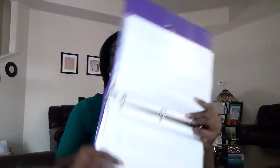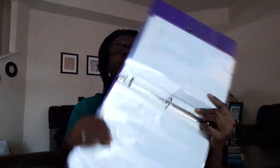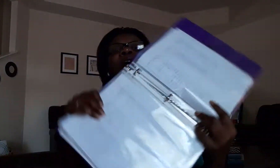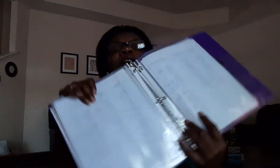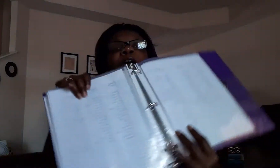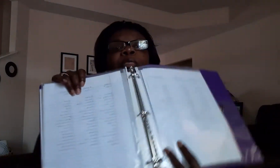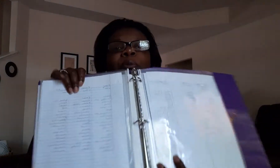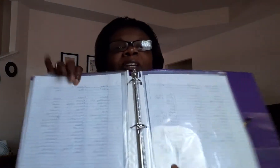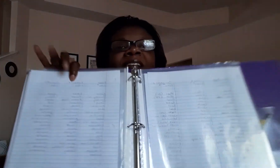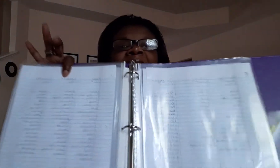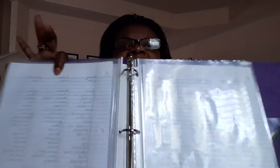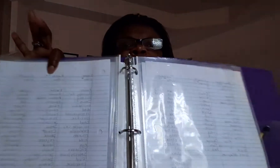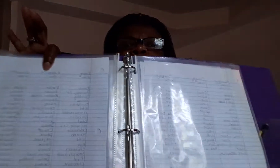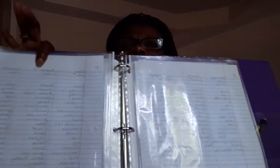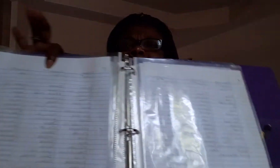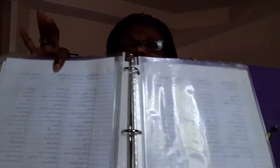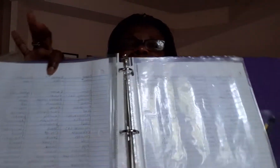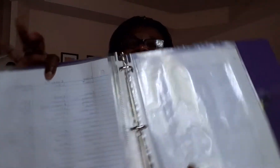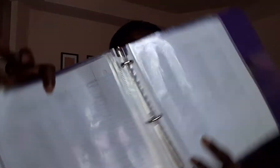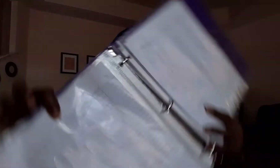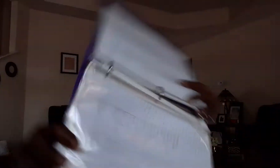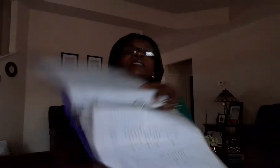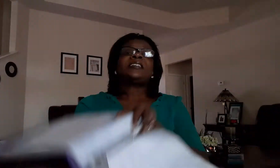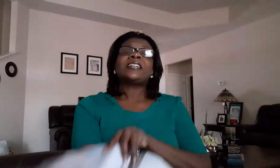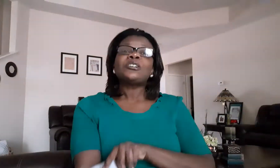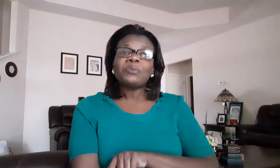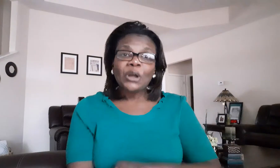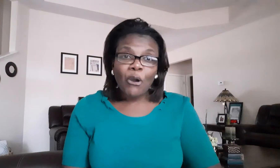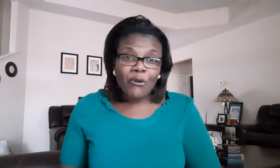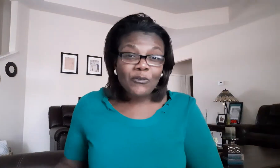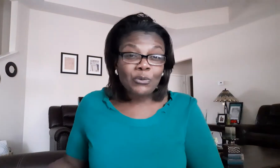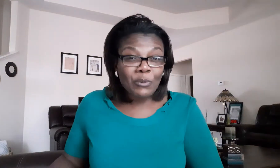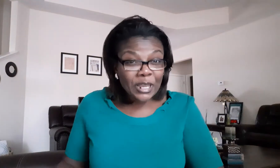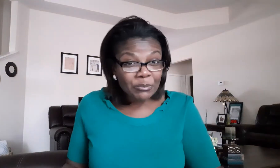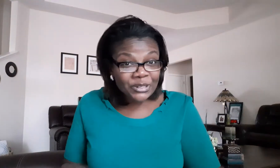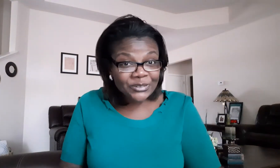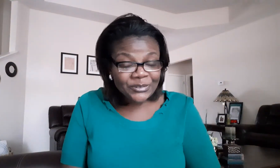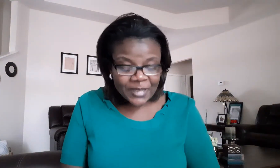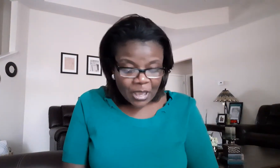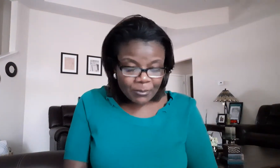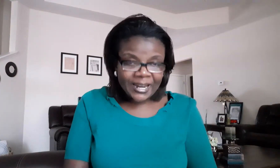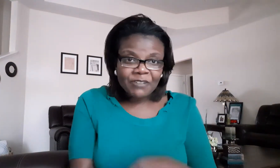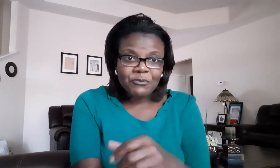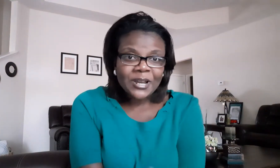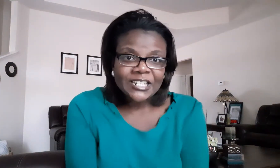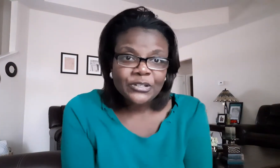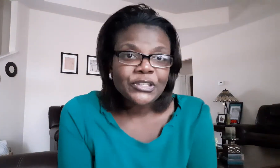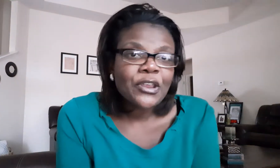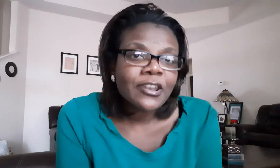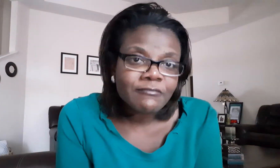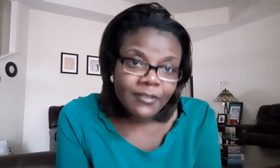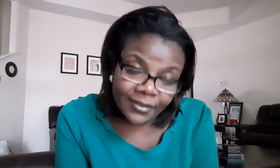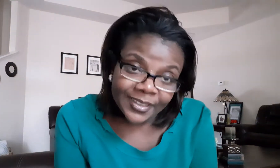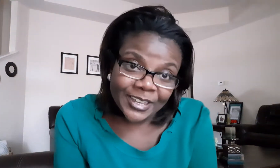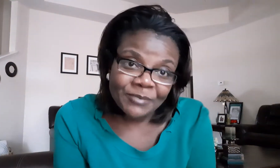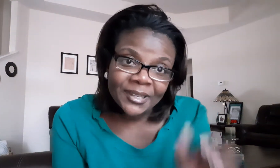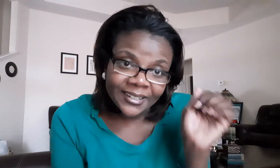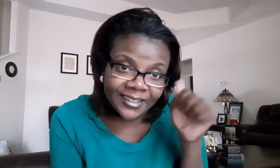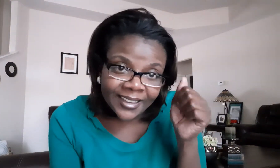or three because i have quite a few words here i don't want to overwhelm you but i want you to know them yay